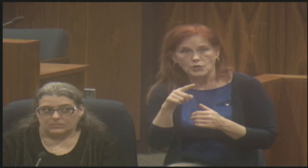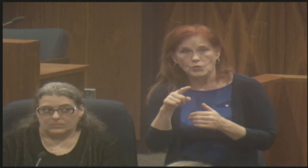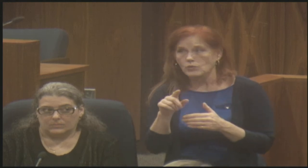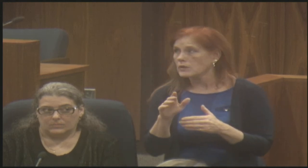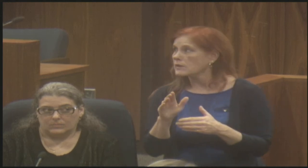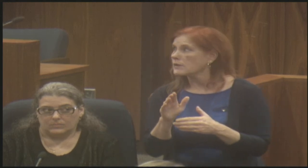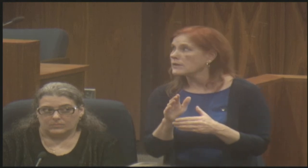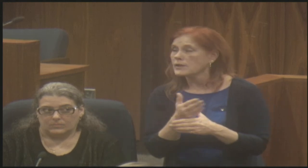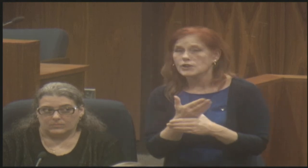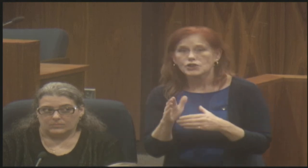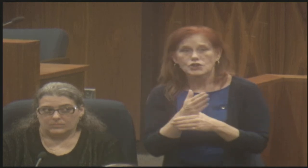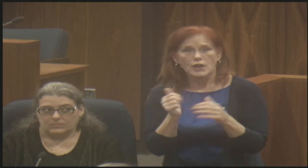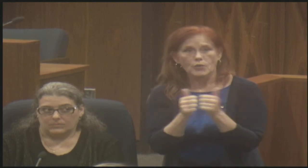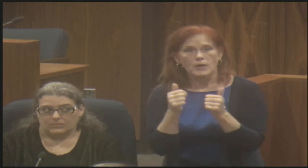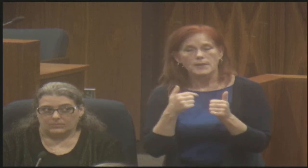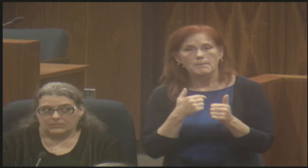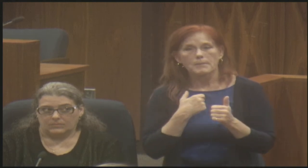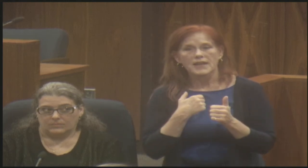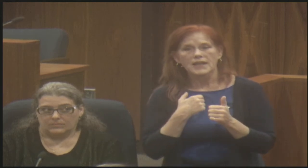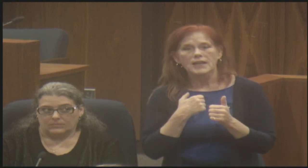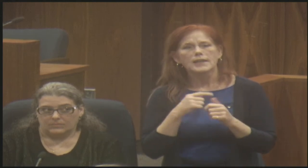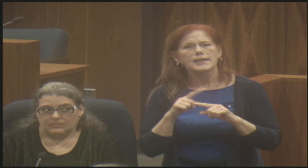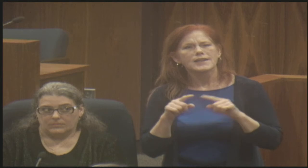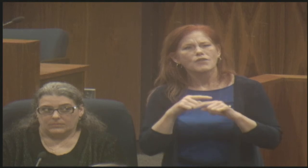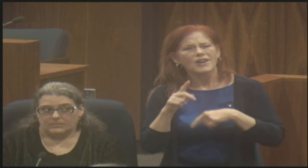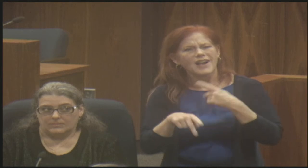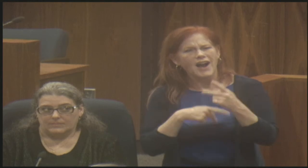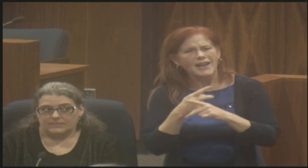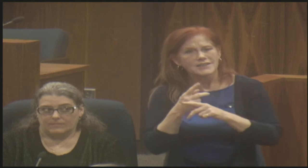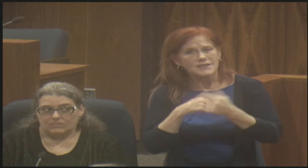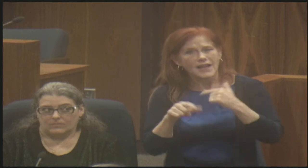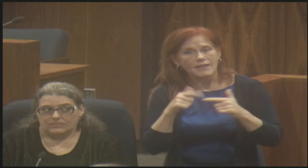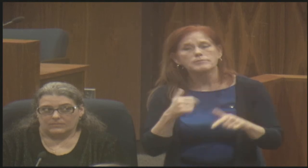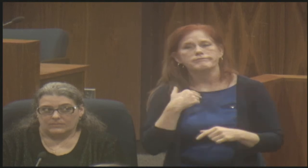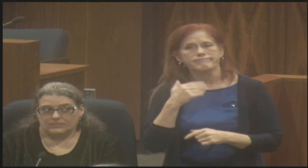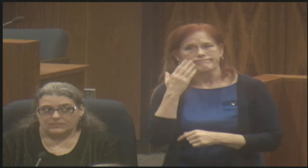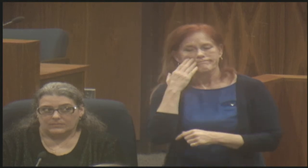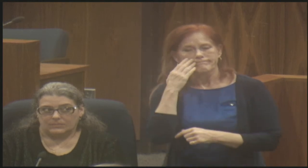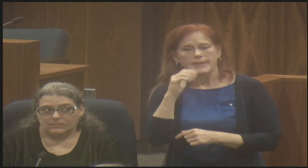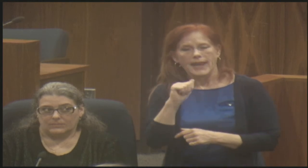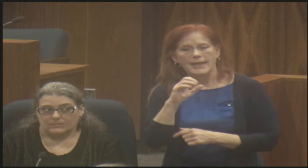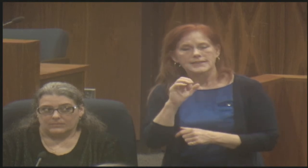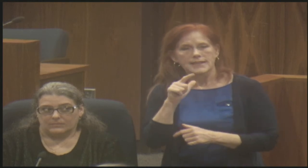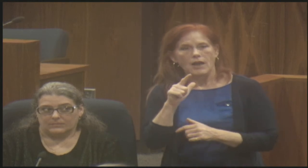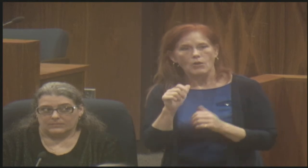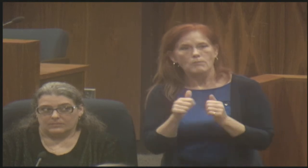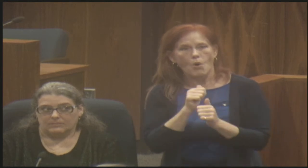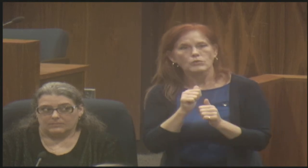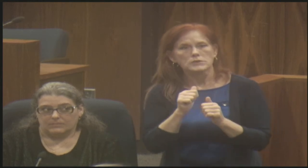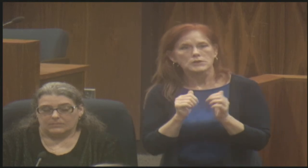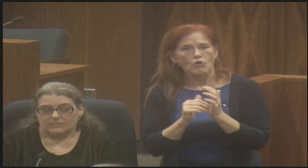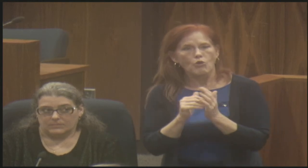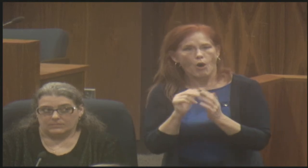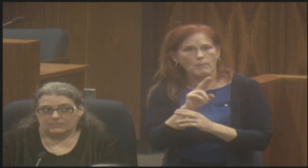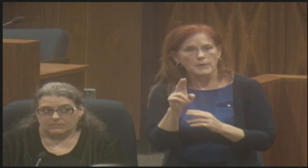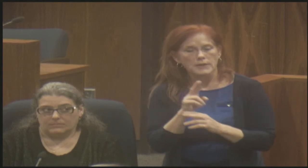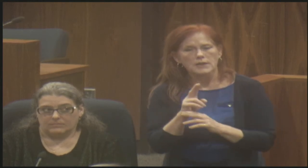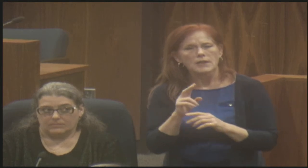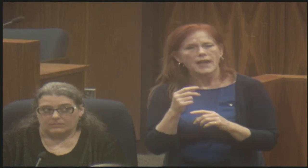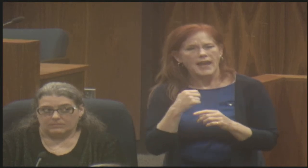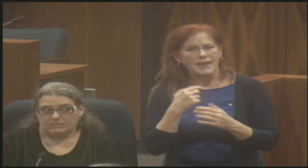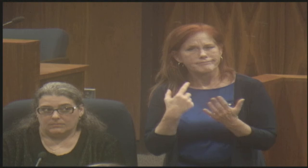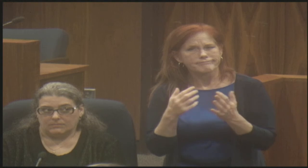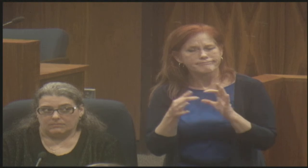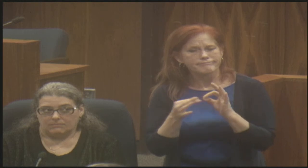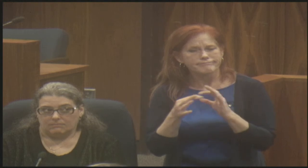um, forms of sign language, I know ASL is the most common and is, you know, we've been talking about being offered in the